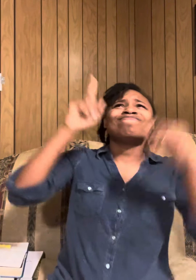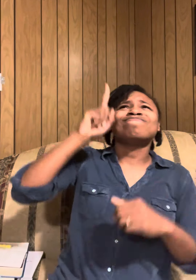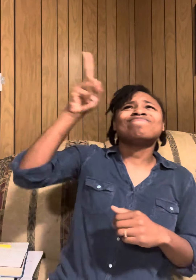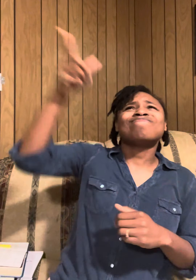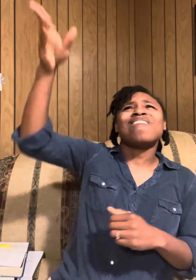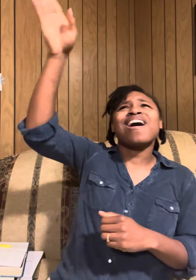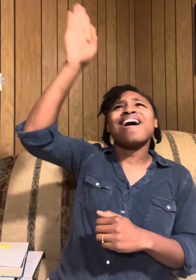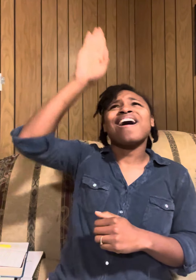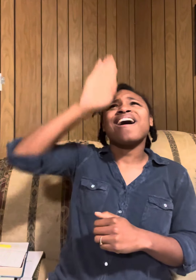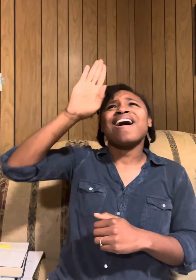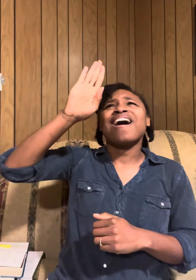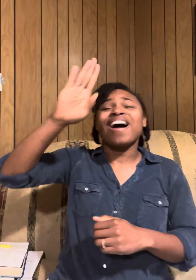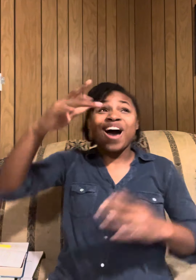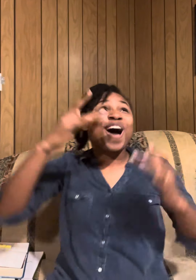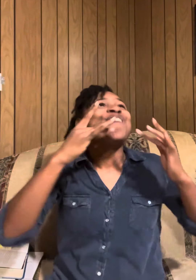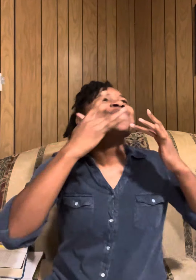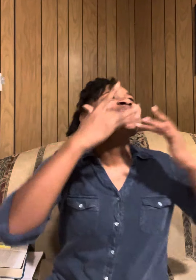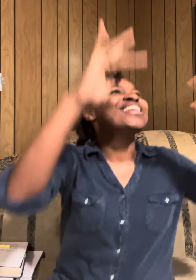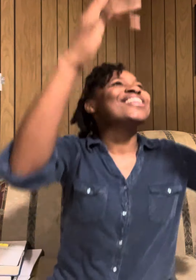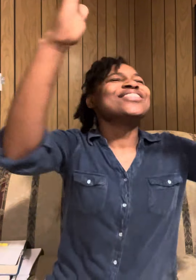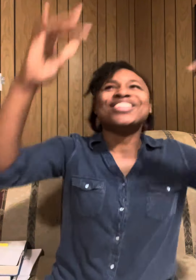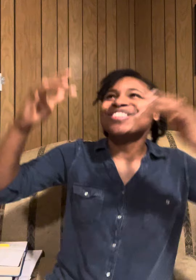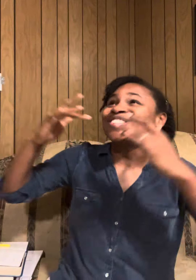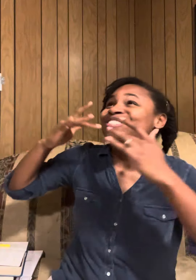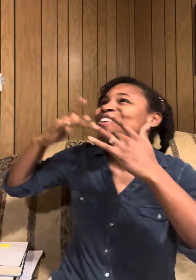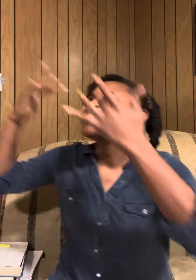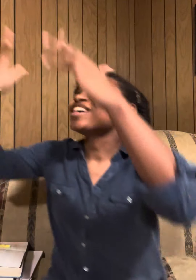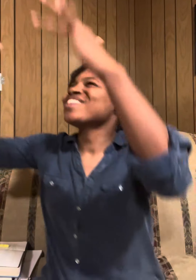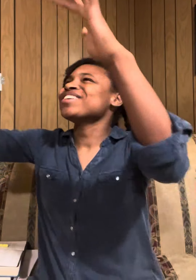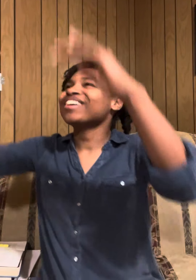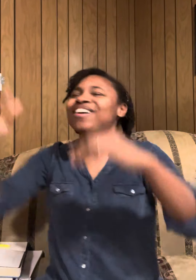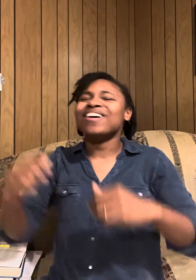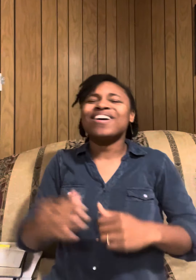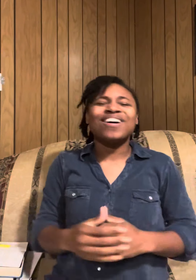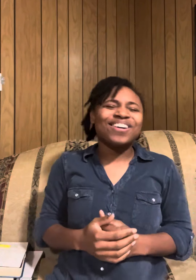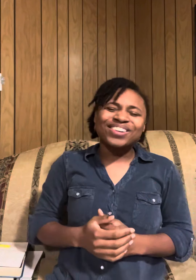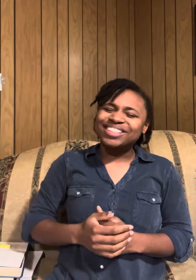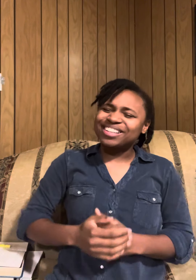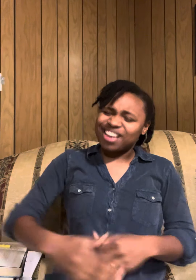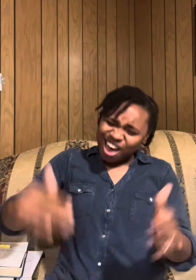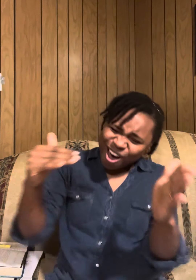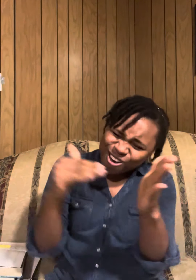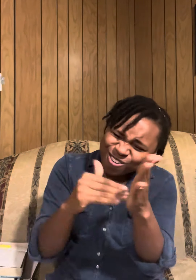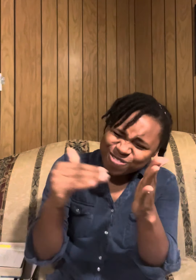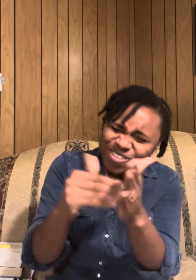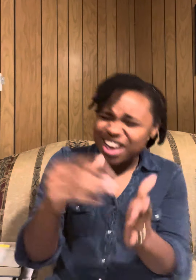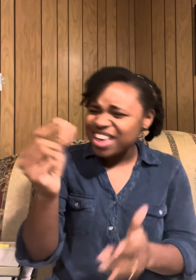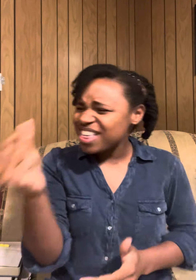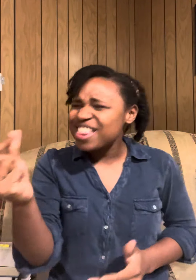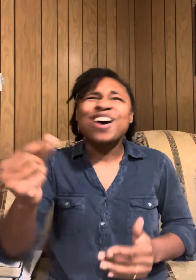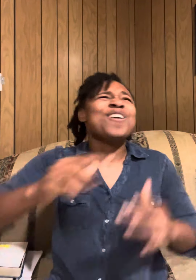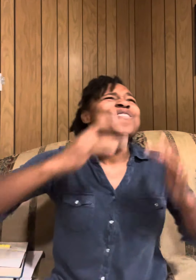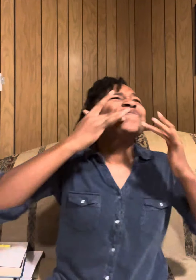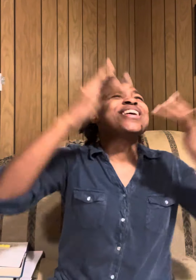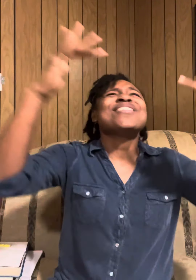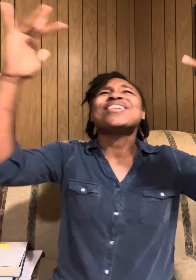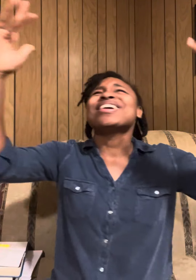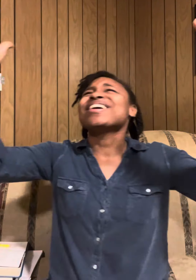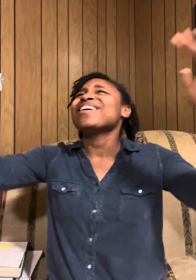I've got miracles, oh miracles A million little miracles